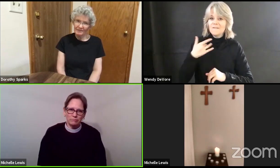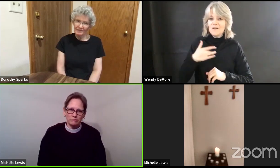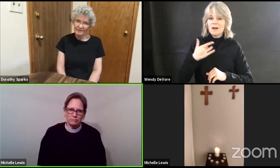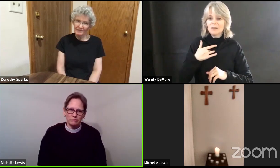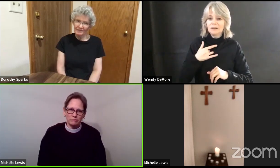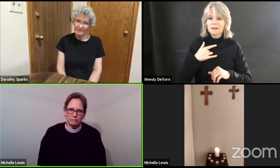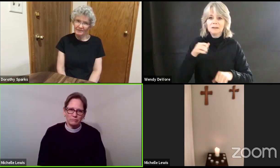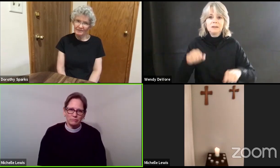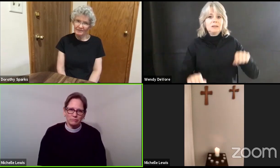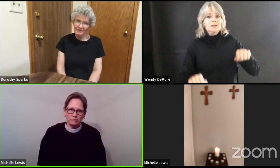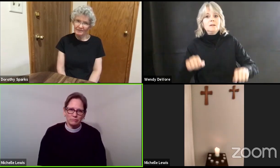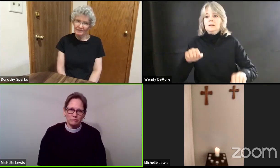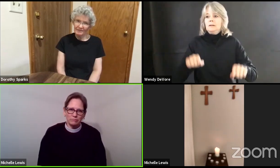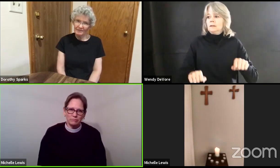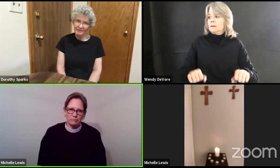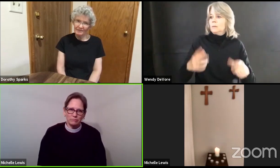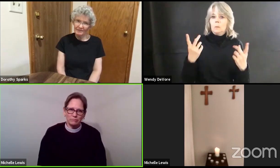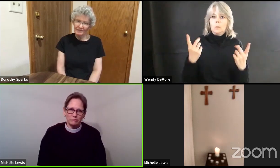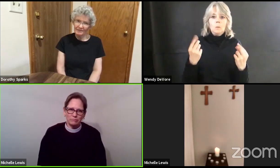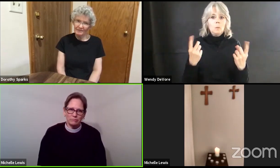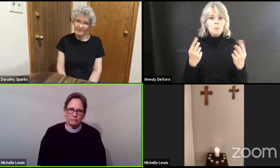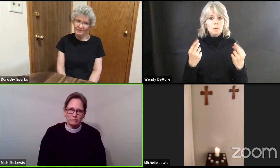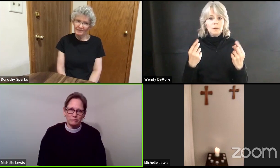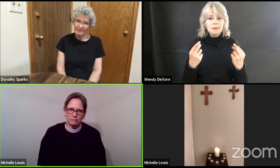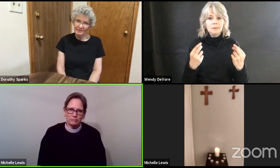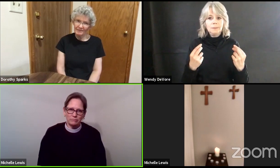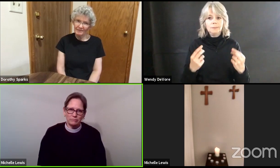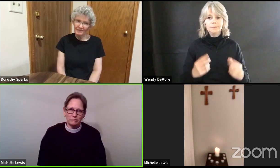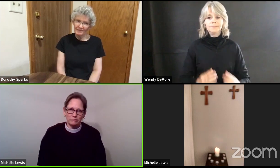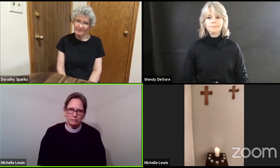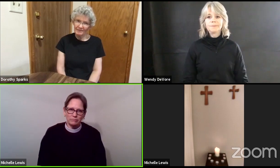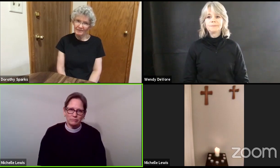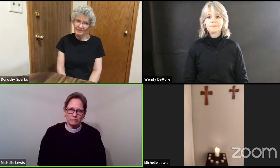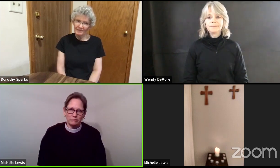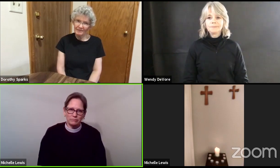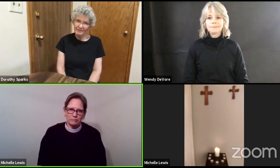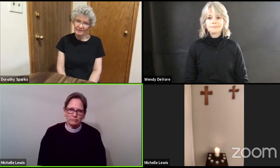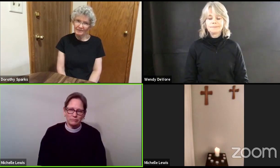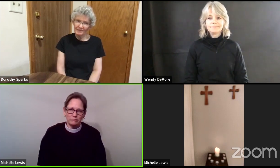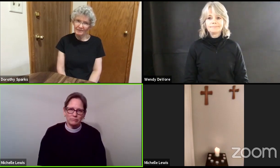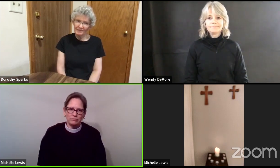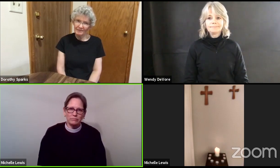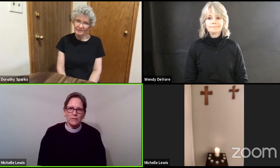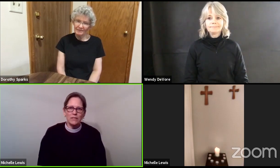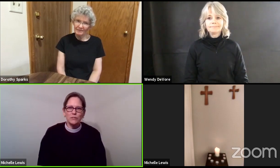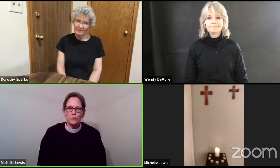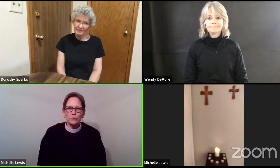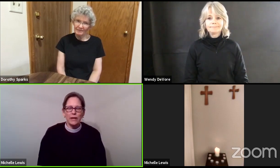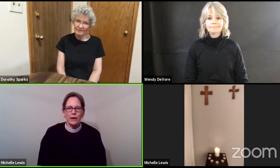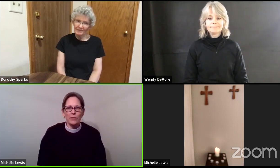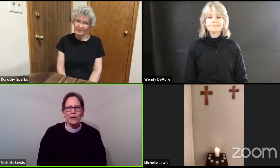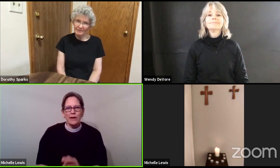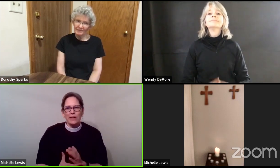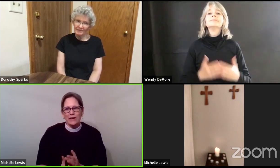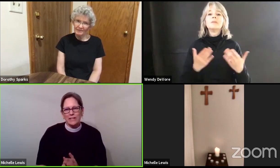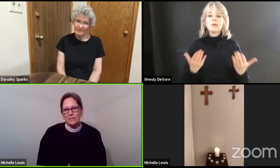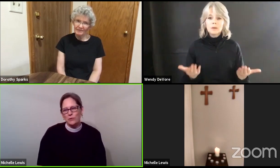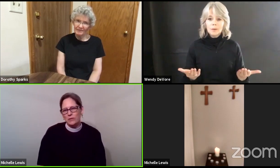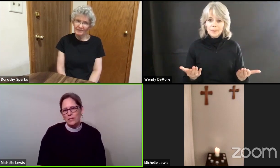so now I ask Dorothy